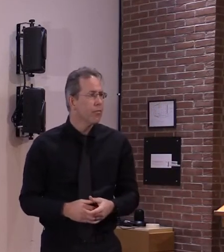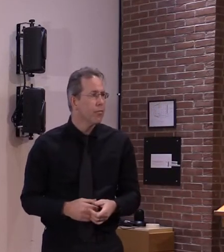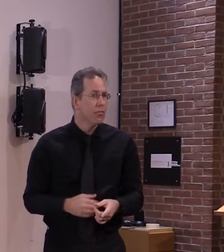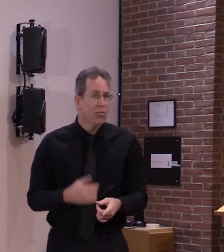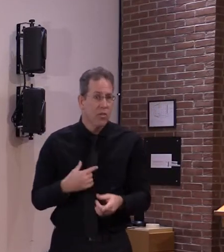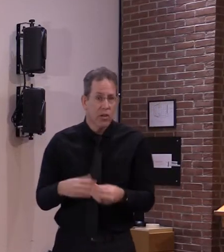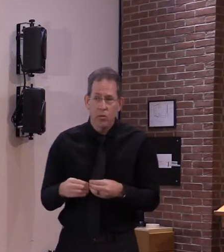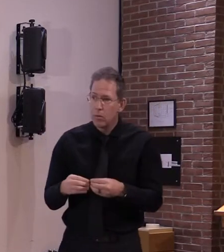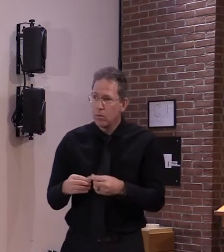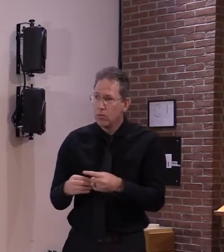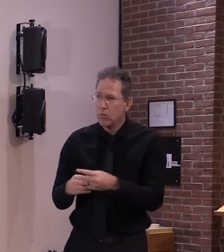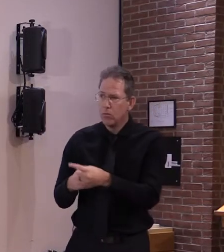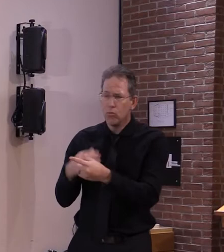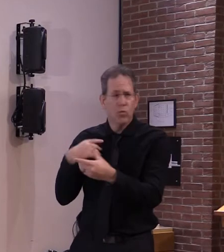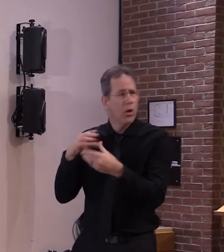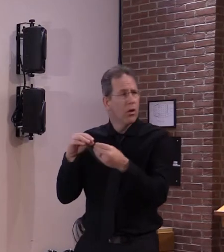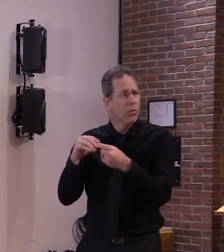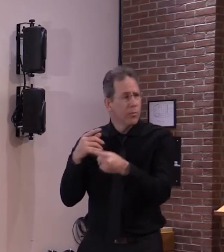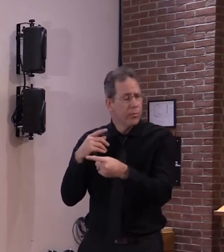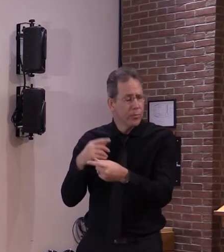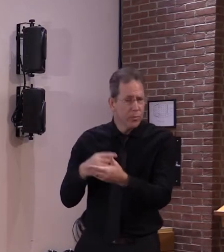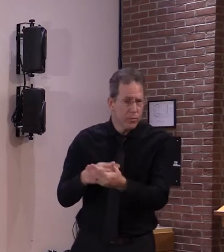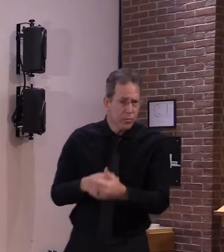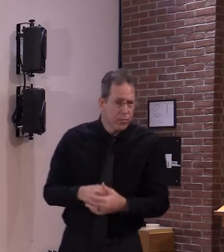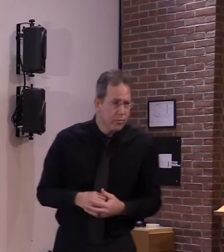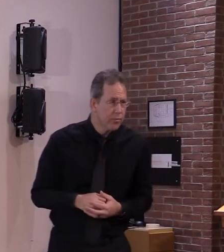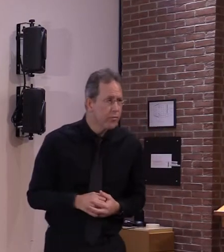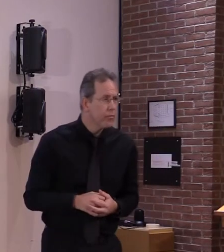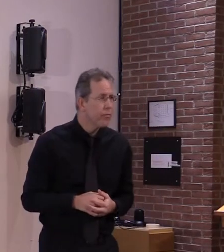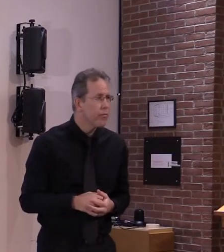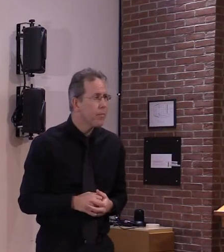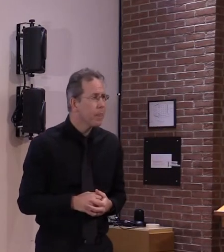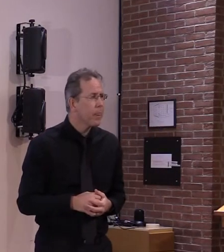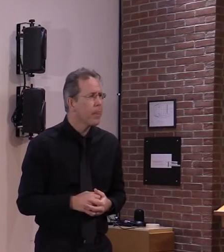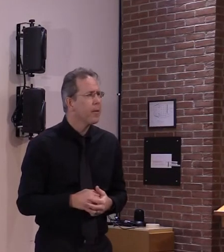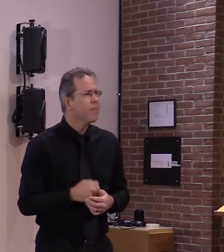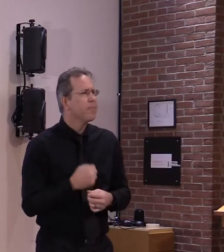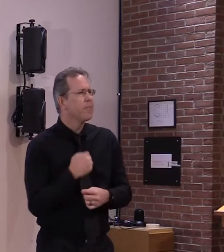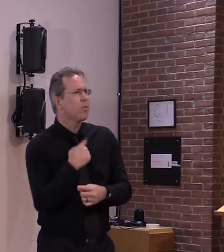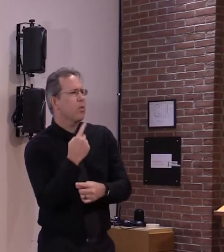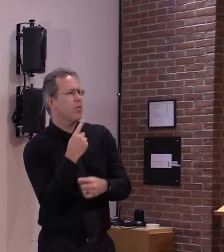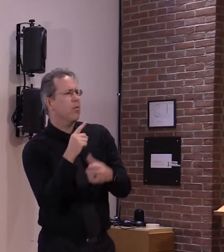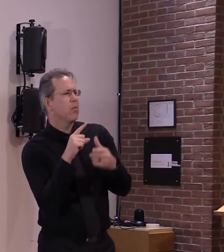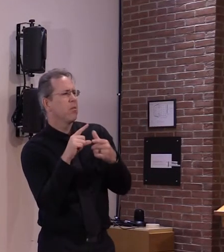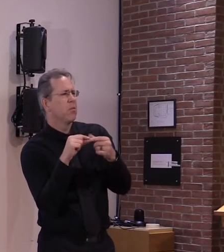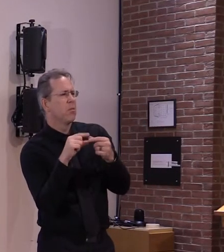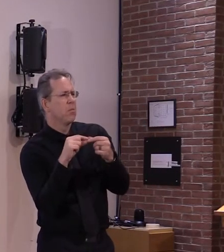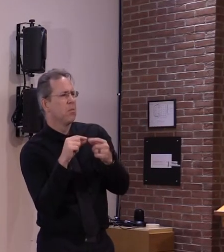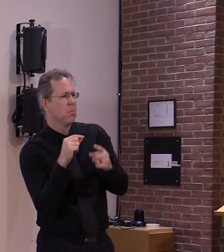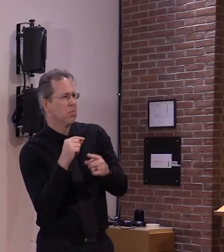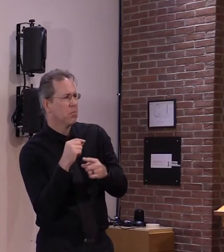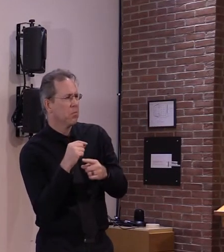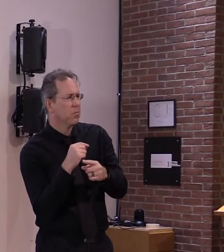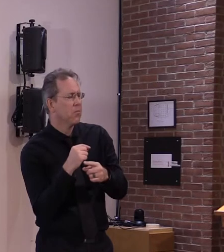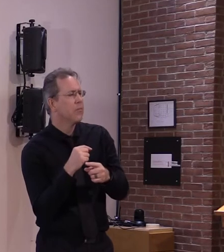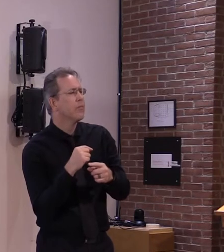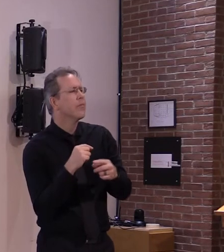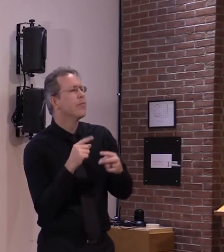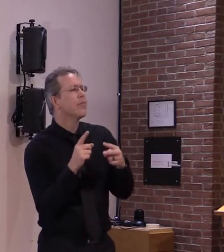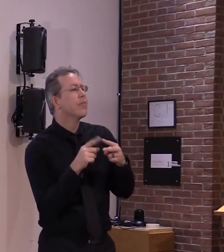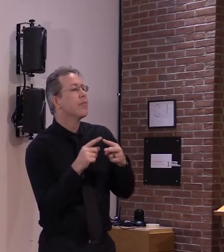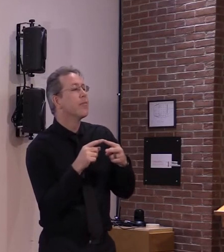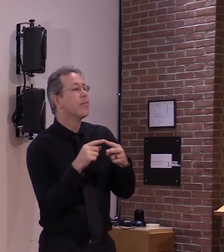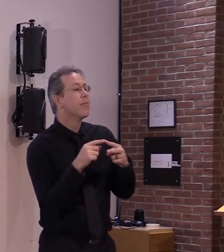levine can talk about these as well but it's important for everyone to know that it's you're not immune as soon as you have